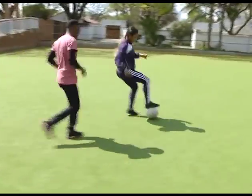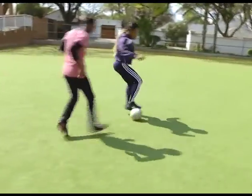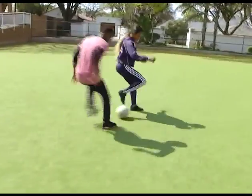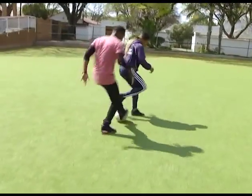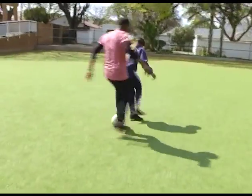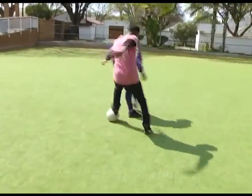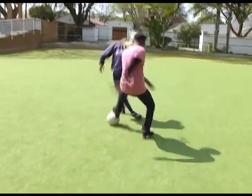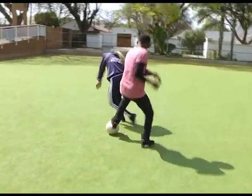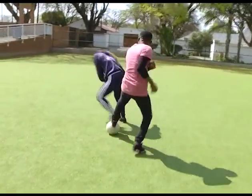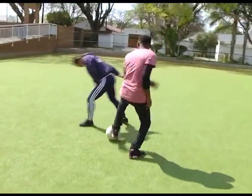Yeah!